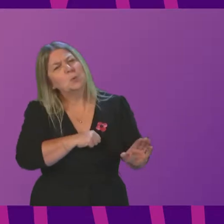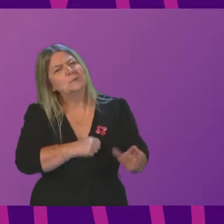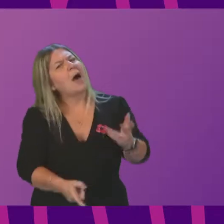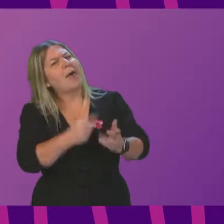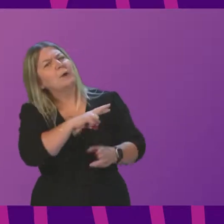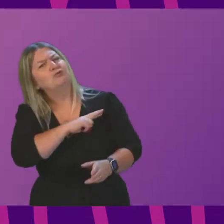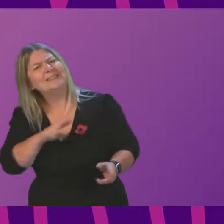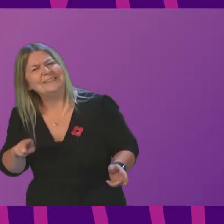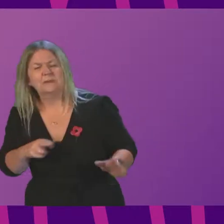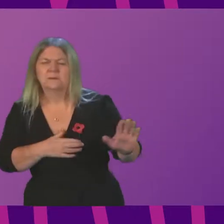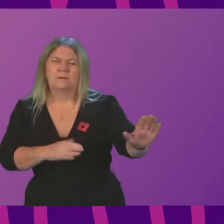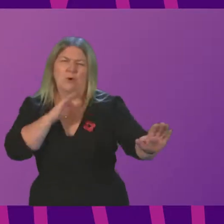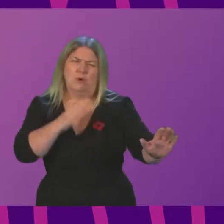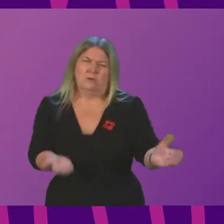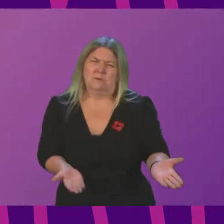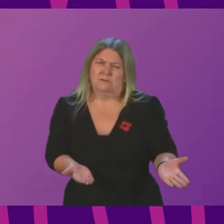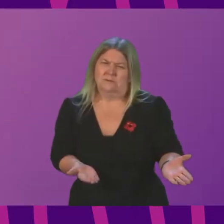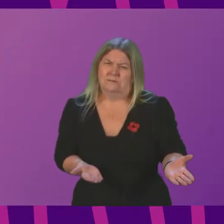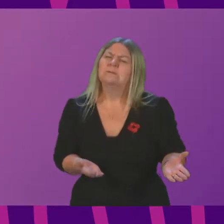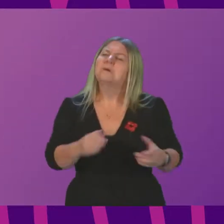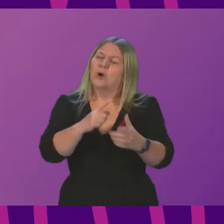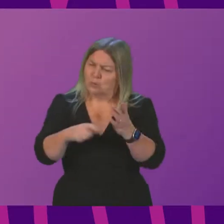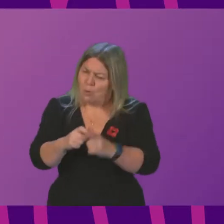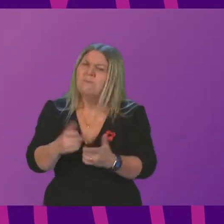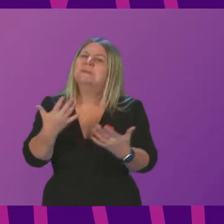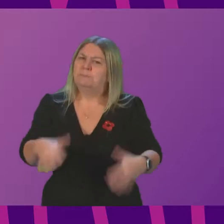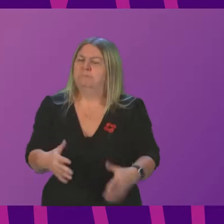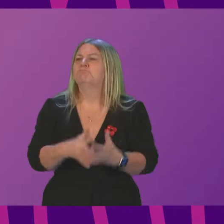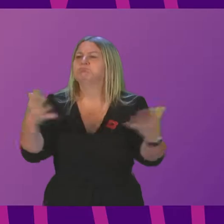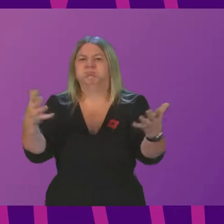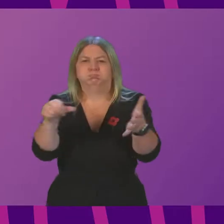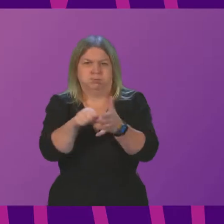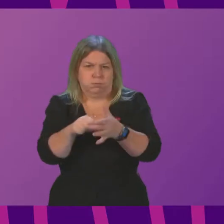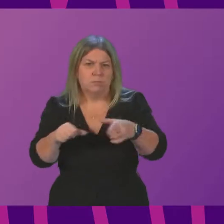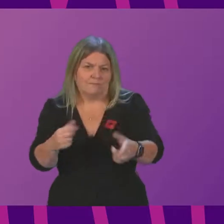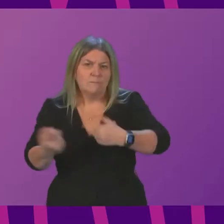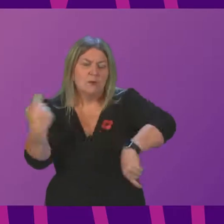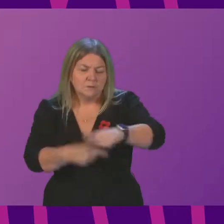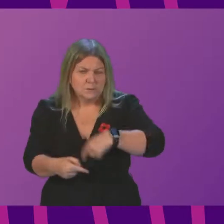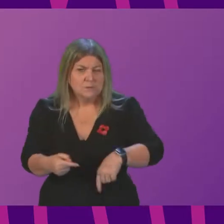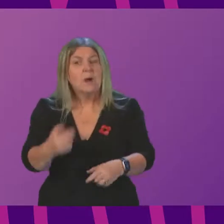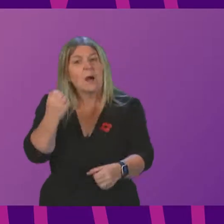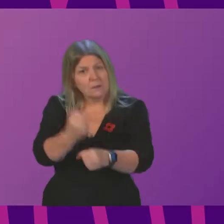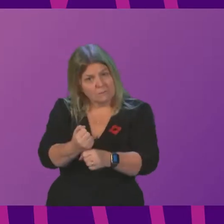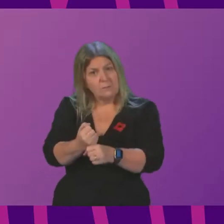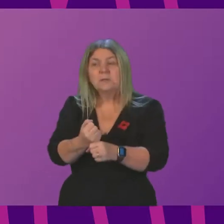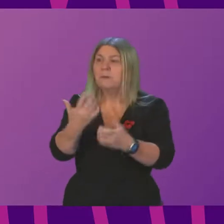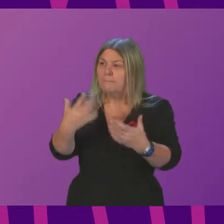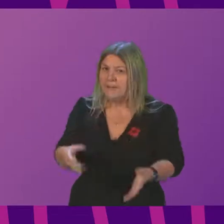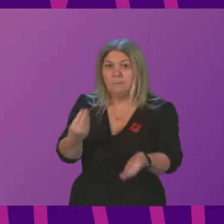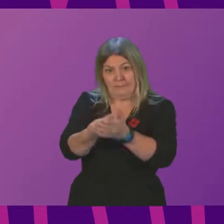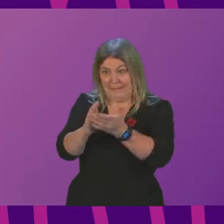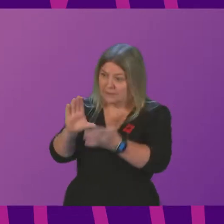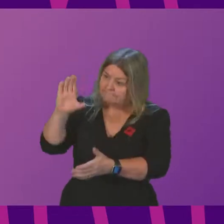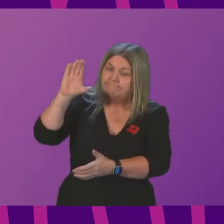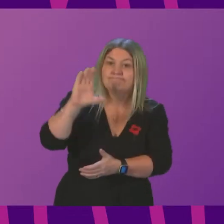that skating past the impact of Covid on the situation that we face. The government has made the investment that we have